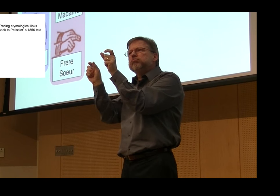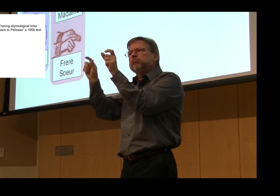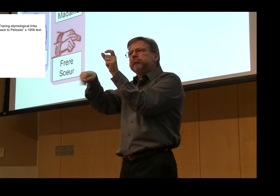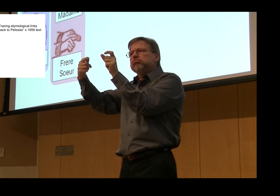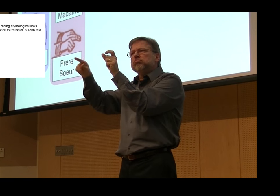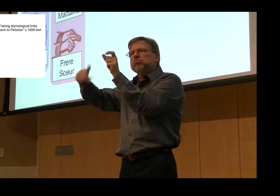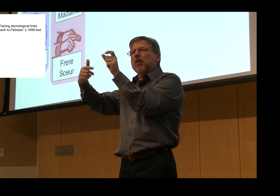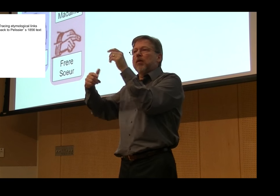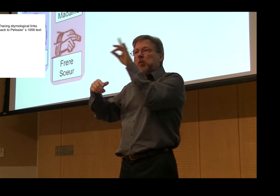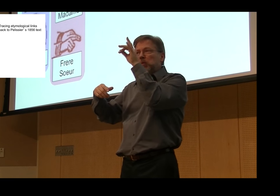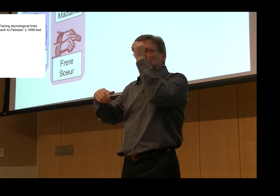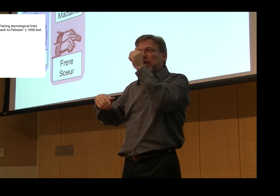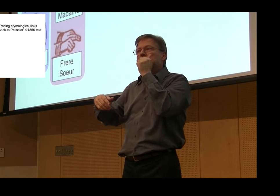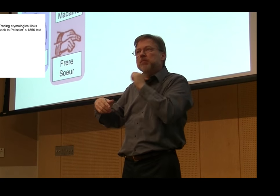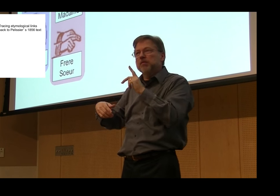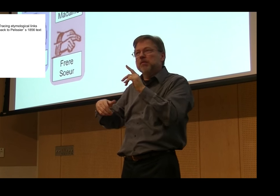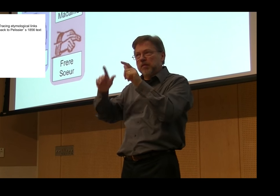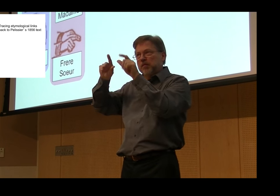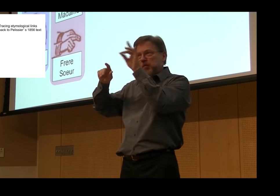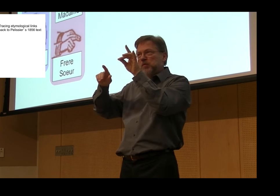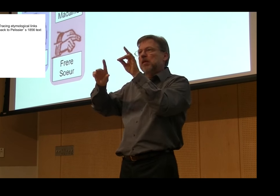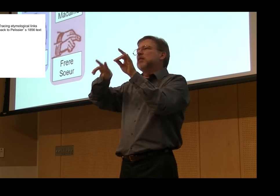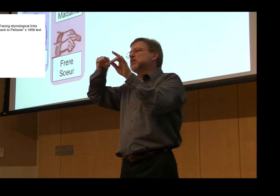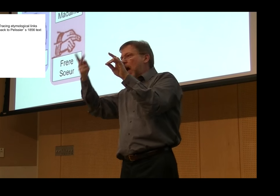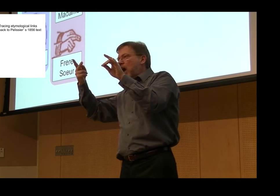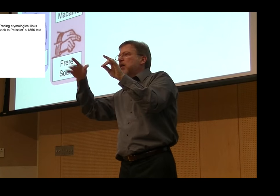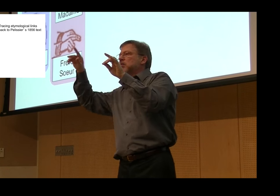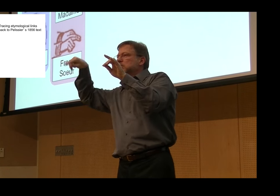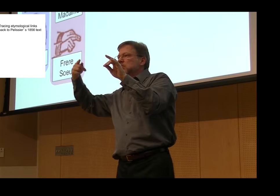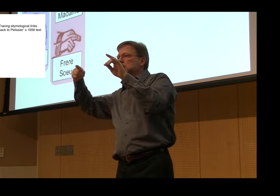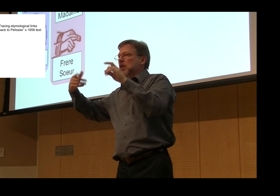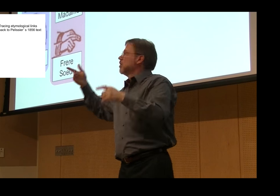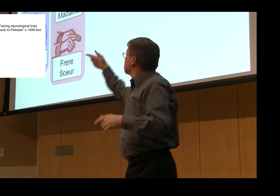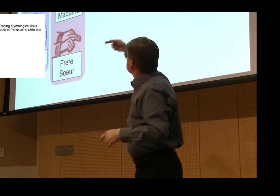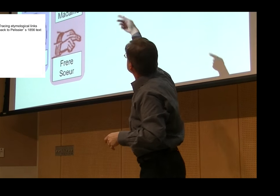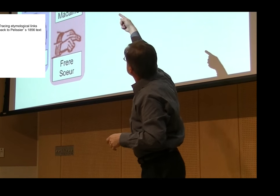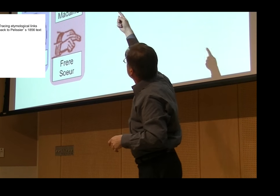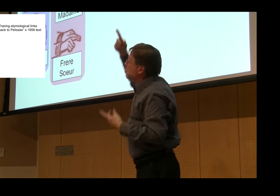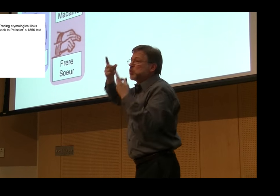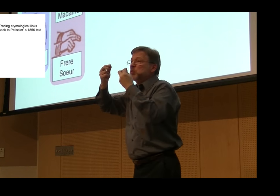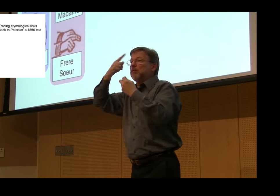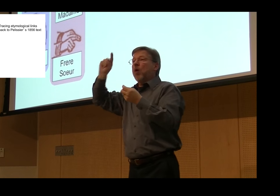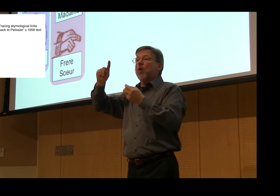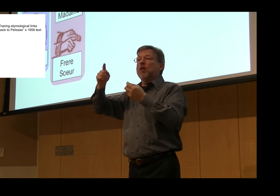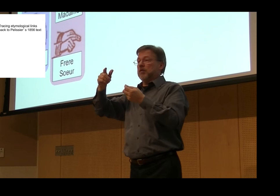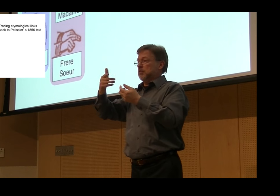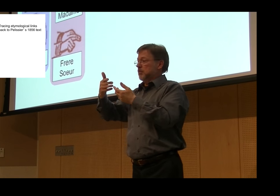If there are concerns about France being influenced by ASL, that's not the case. We